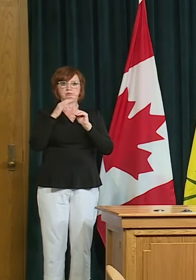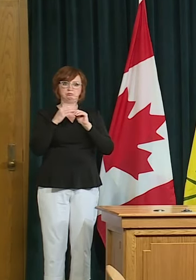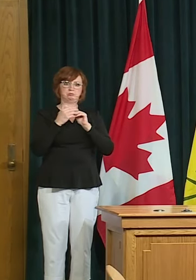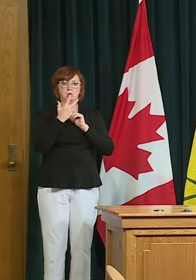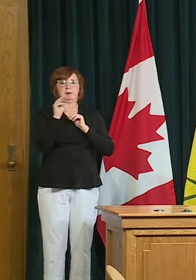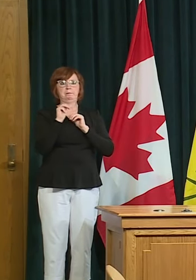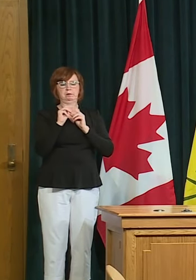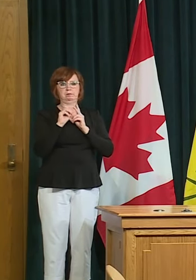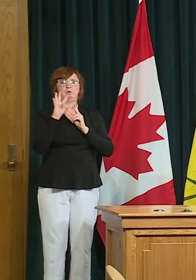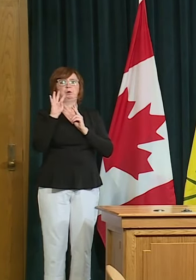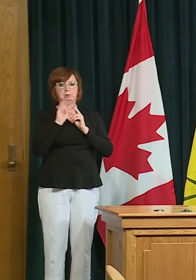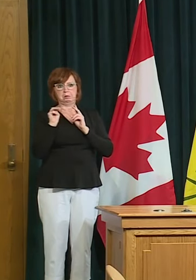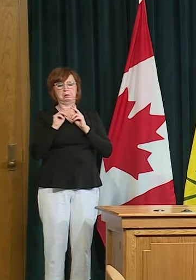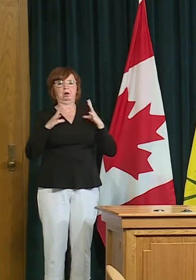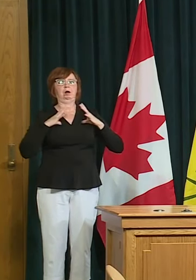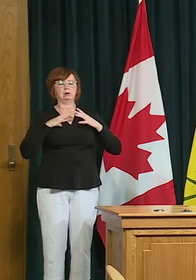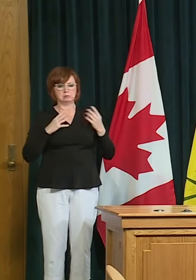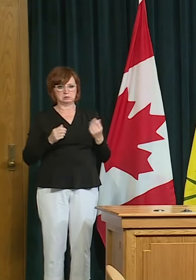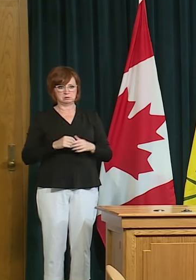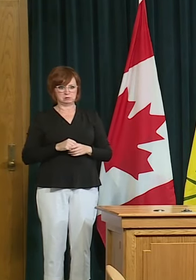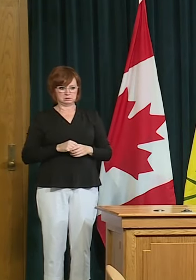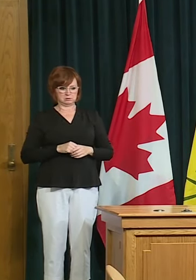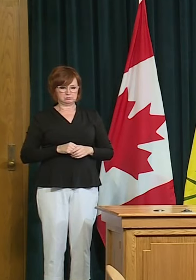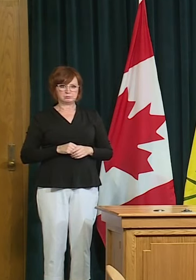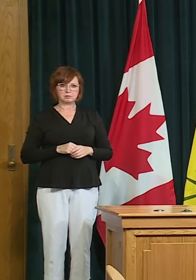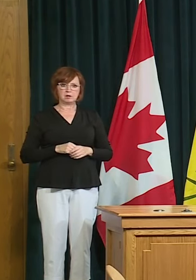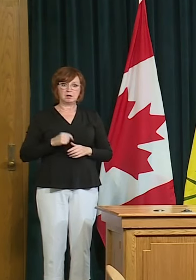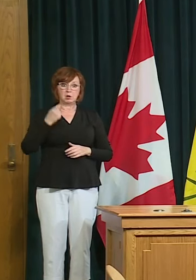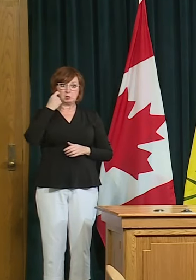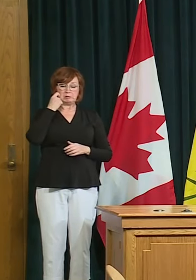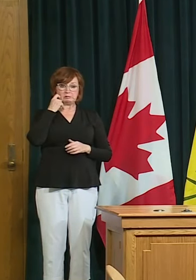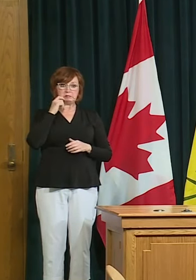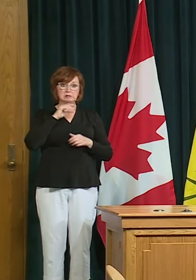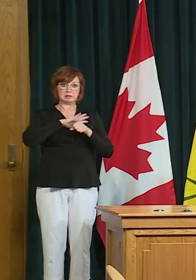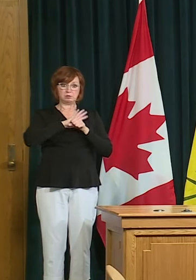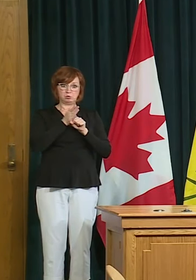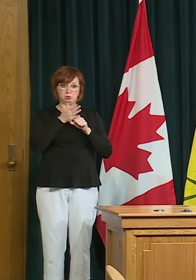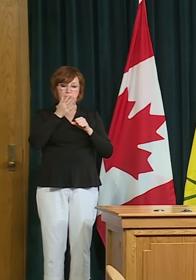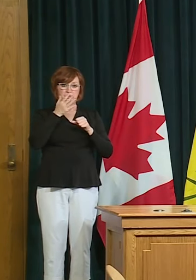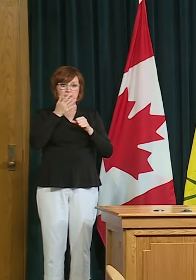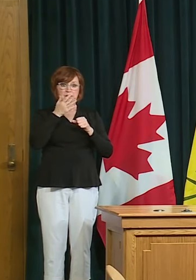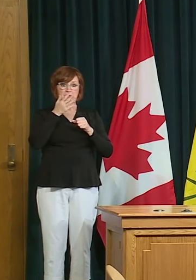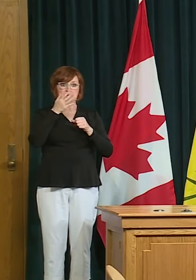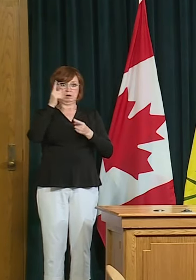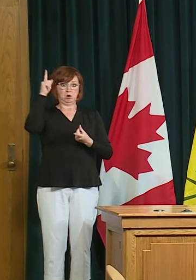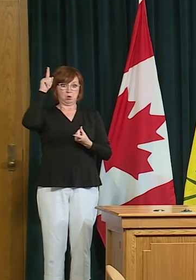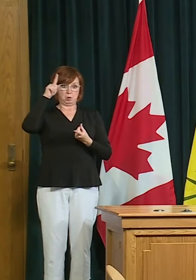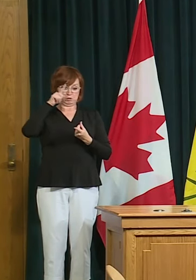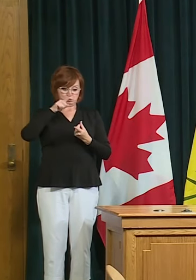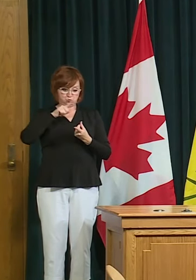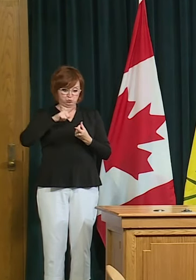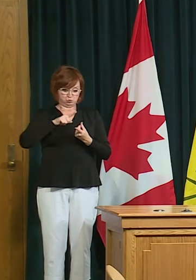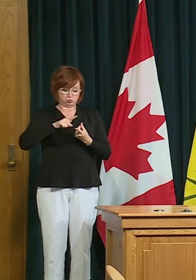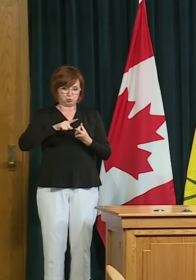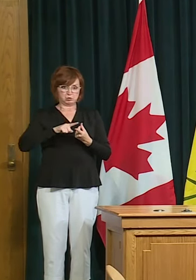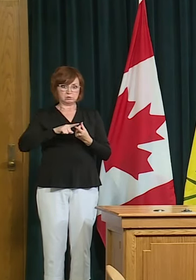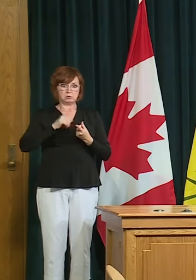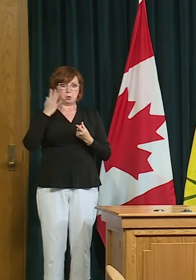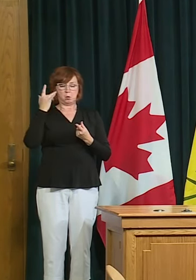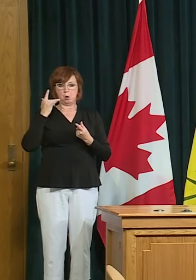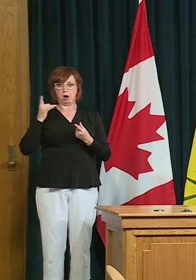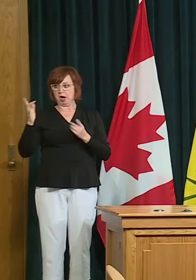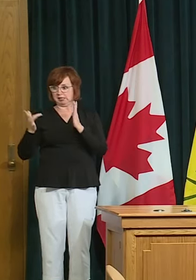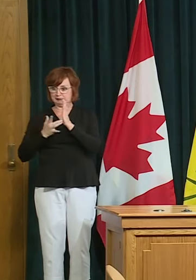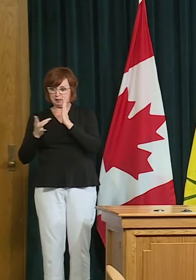was flattened and it's low transmission levels not due to some high tech technology it is due to simple measures that all of us took